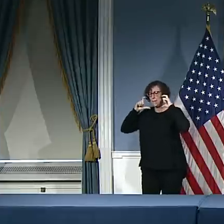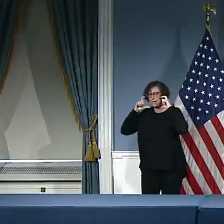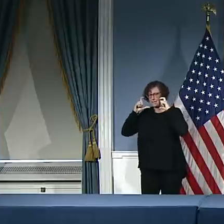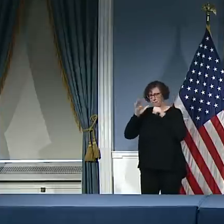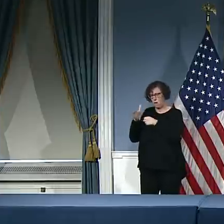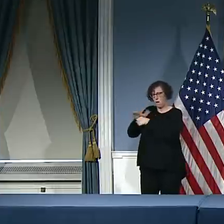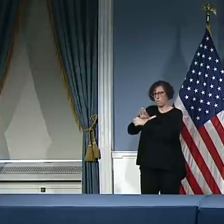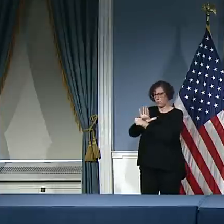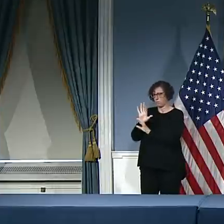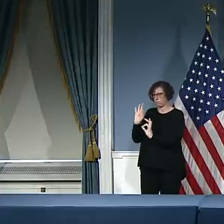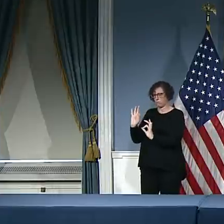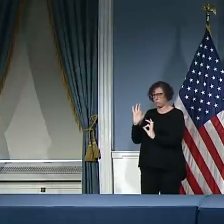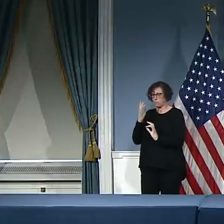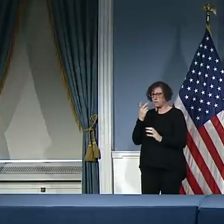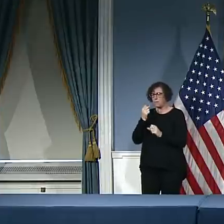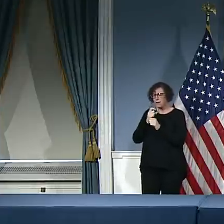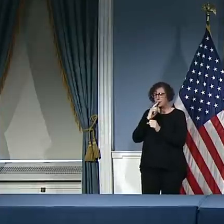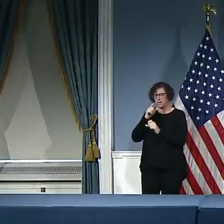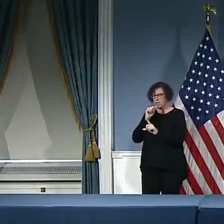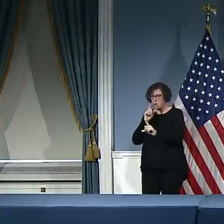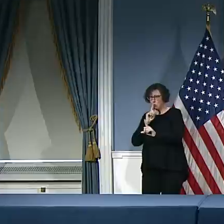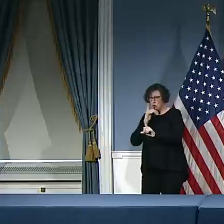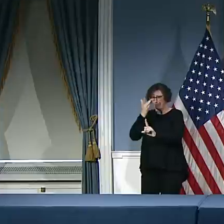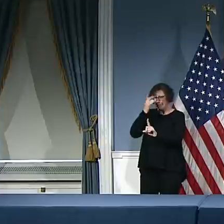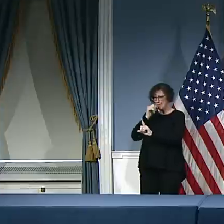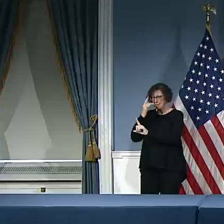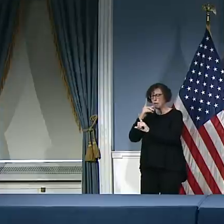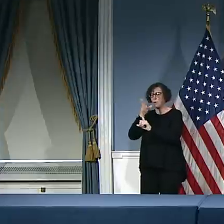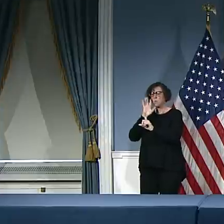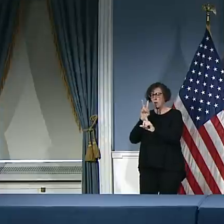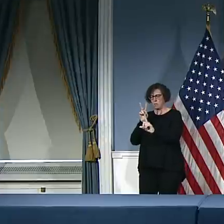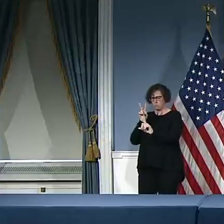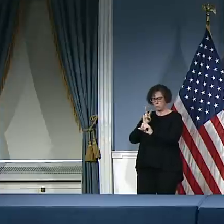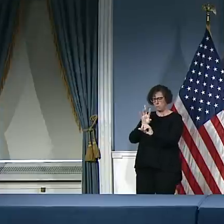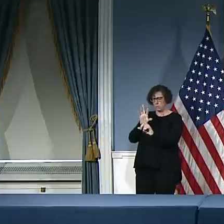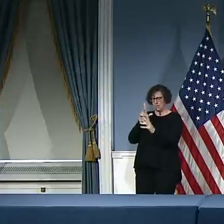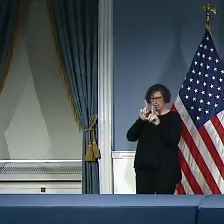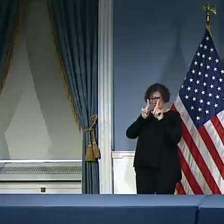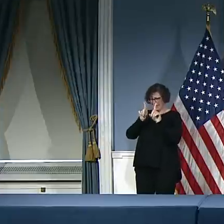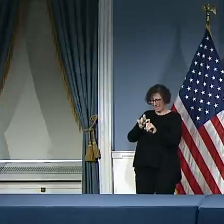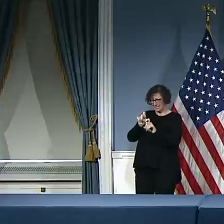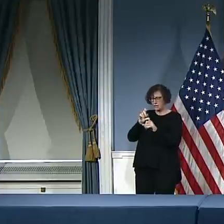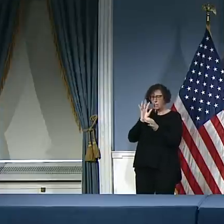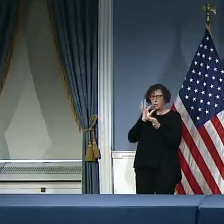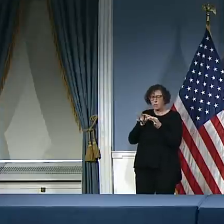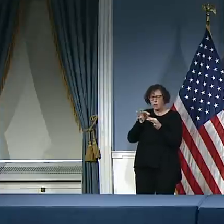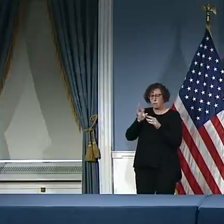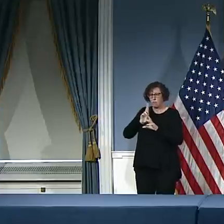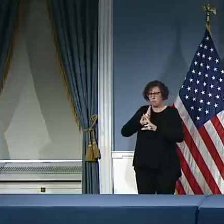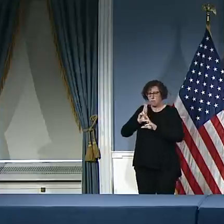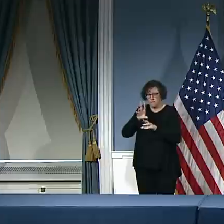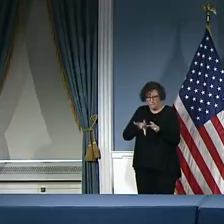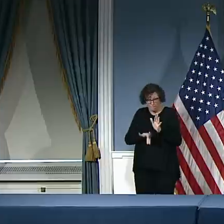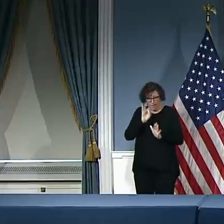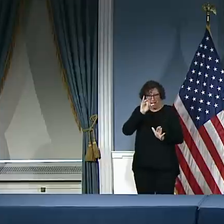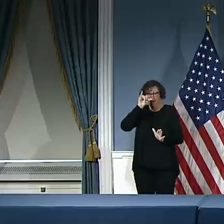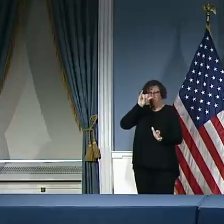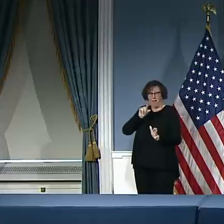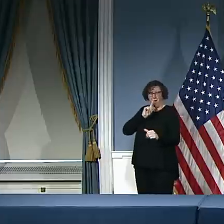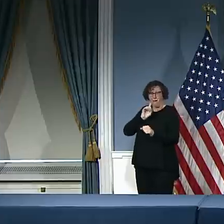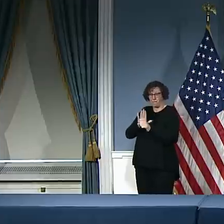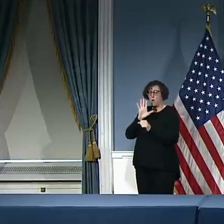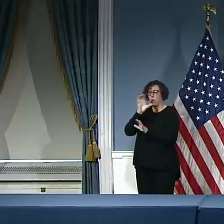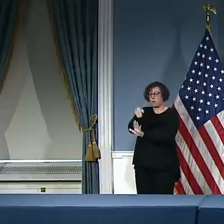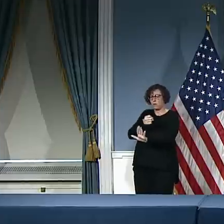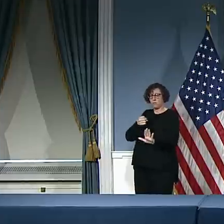Amanda? Hi, how are you? Hey. You said earlier today the hospitals are going broke. Does health and hospitals need a relief package